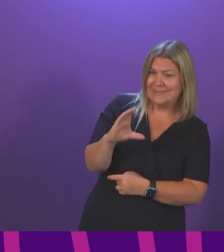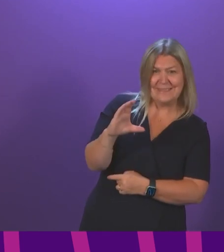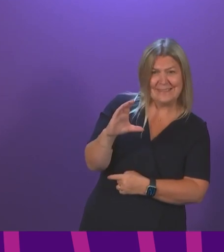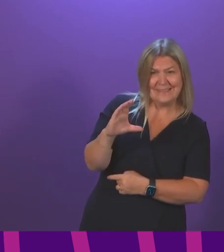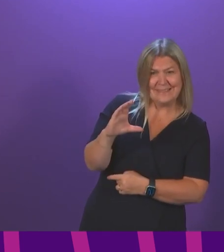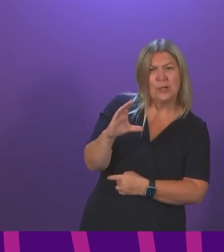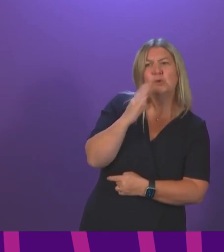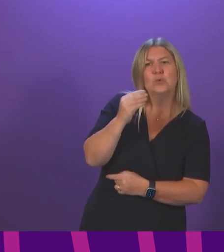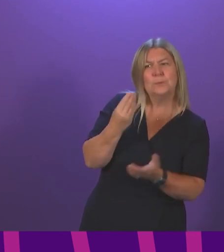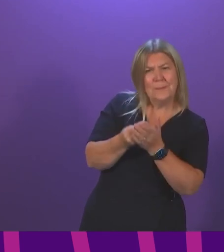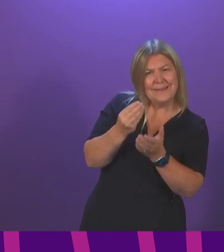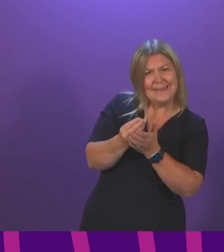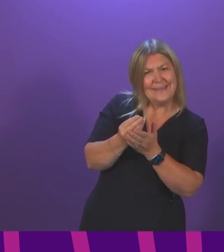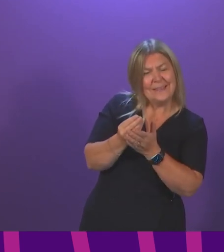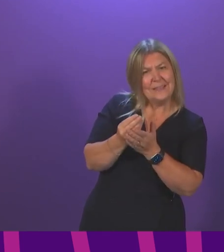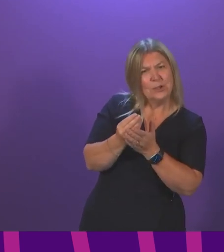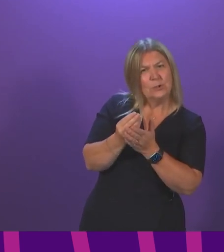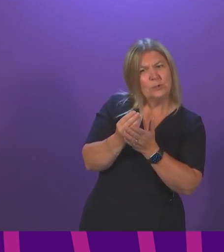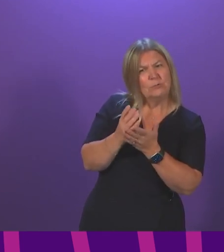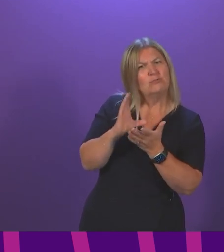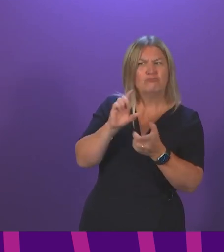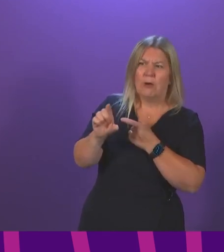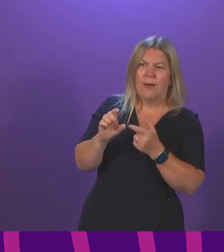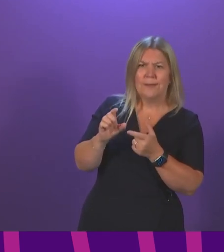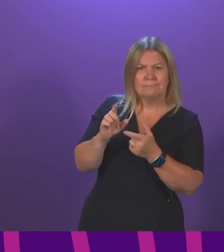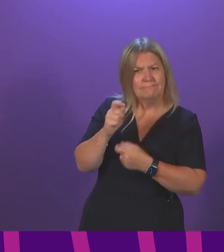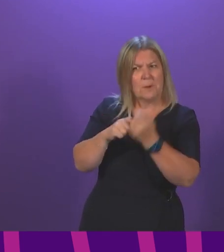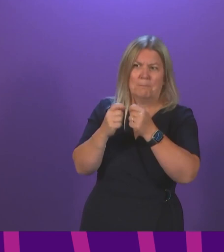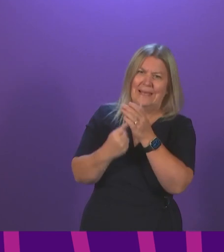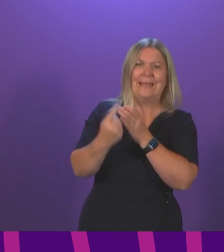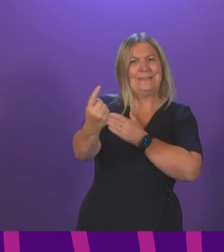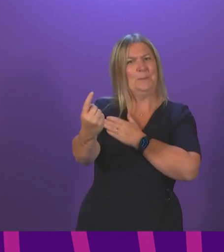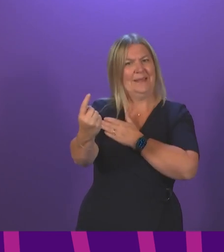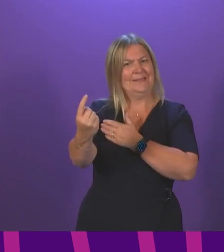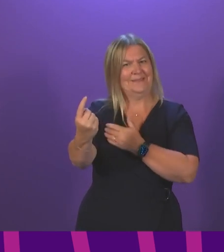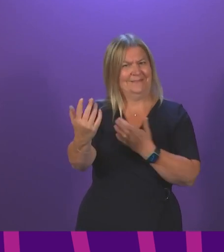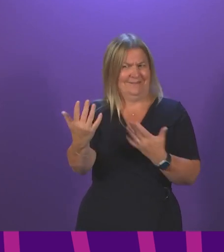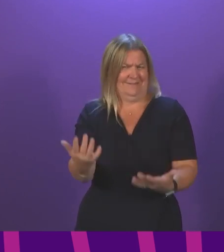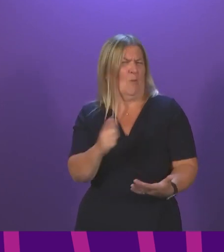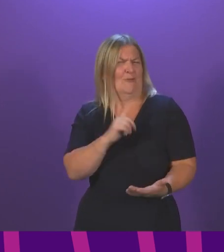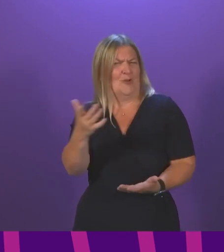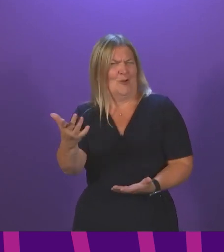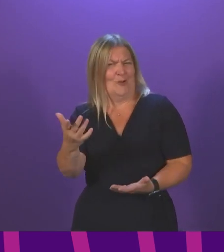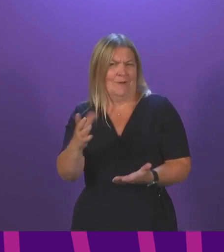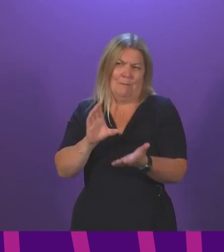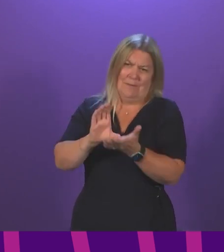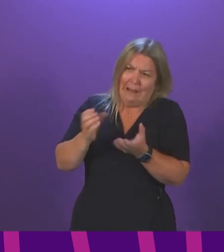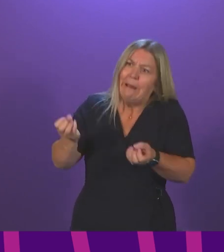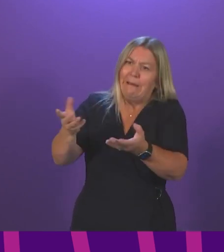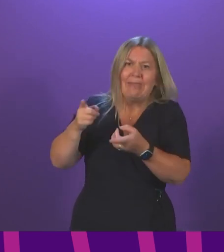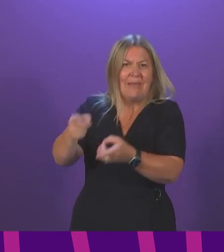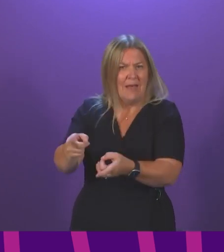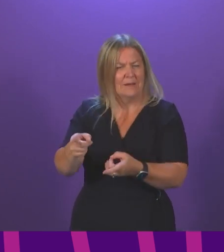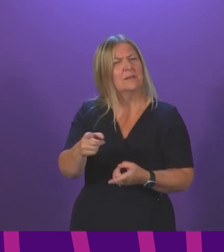independence referendum at a time when surely the whole of the Scottish Government, the whole of this Parliament should be focused on